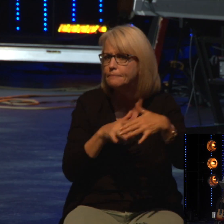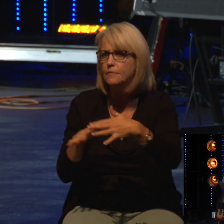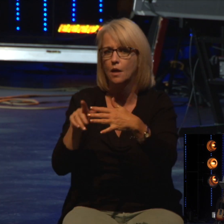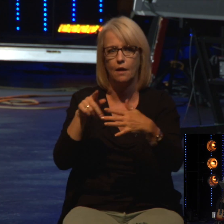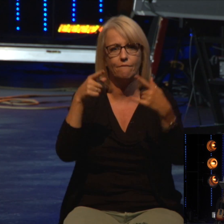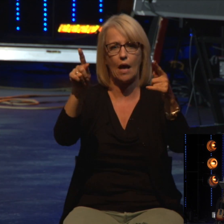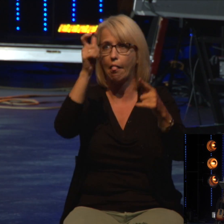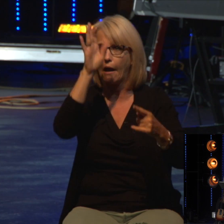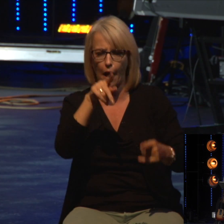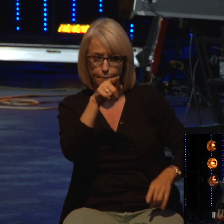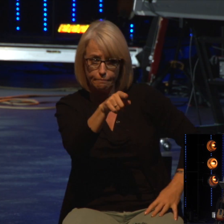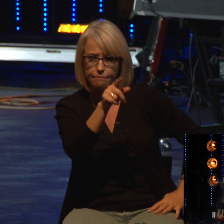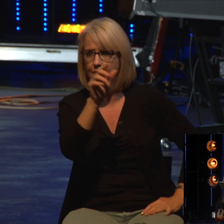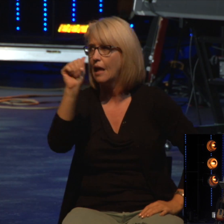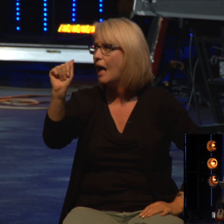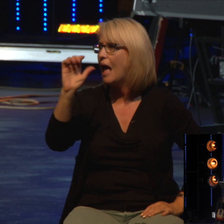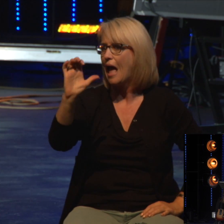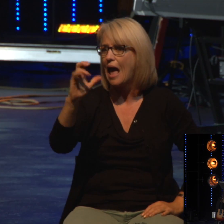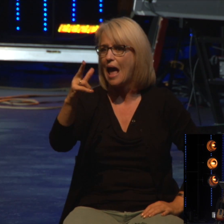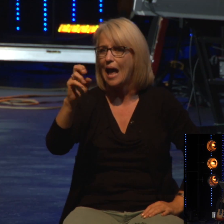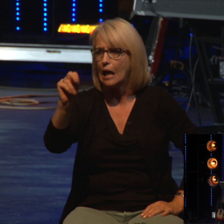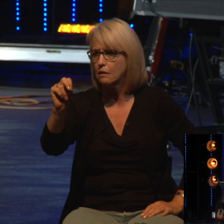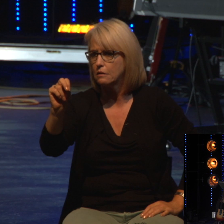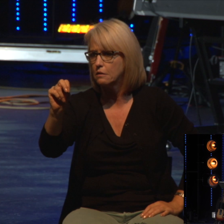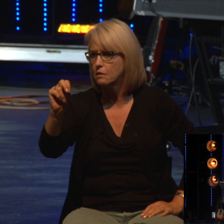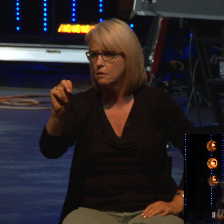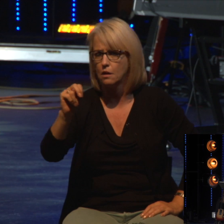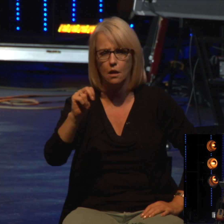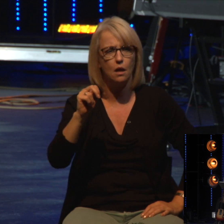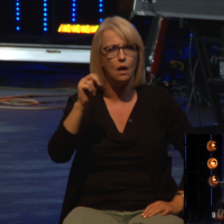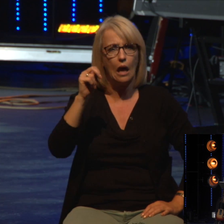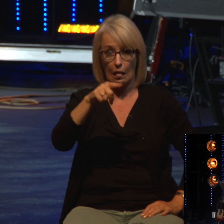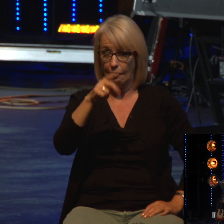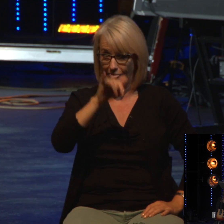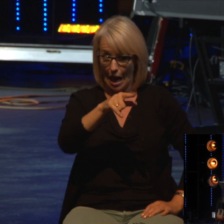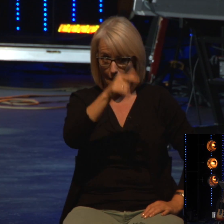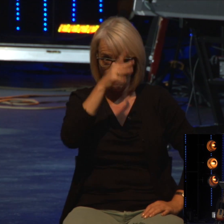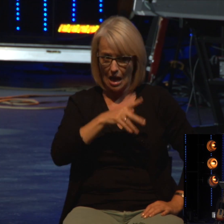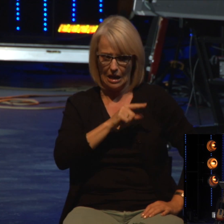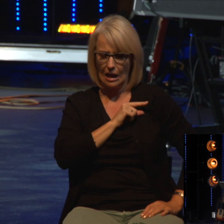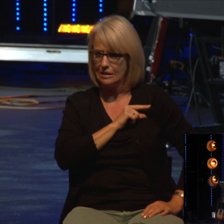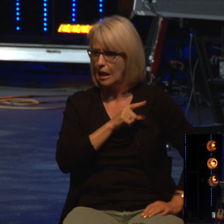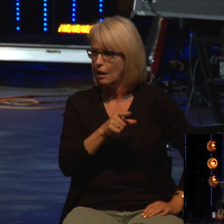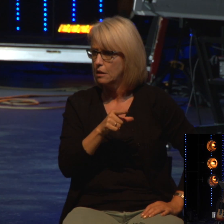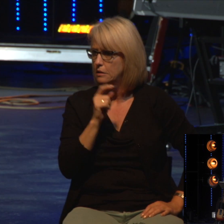being picked by God as the one guilty of sin. And Joshua said,